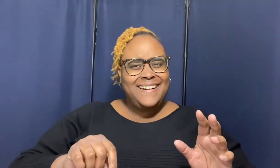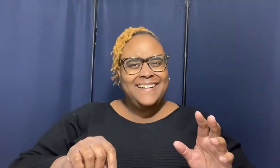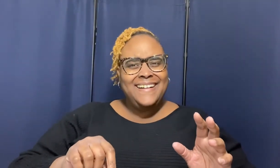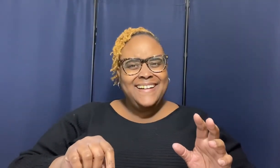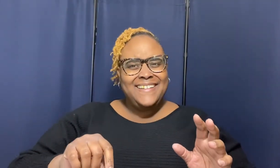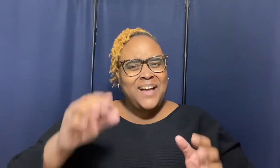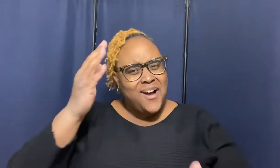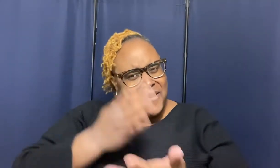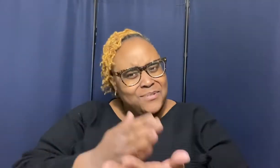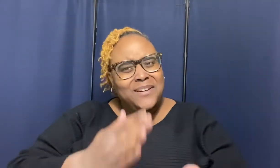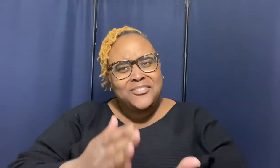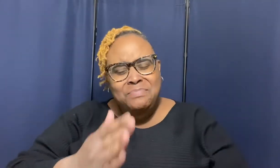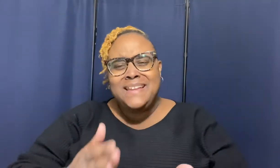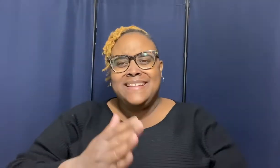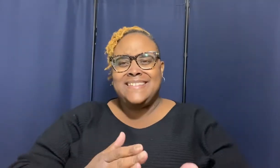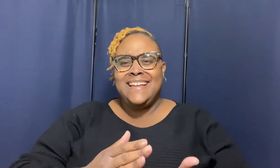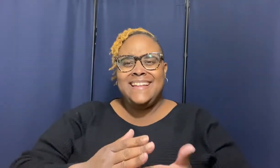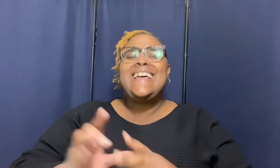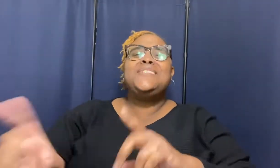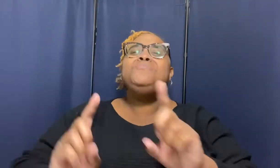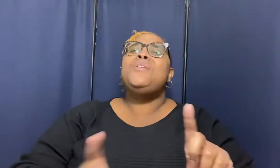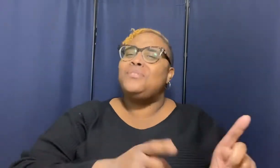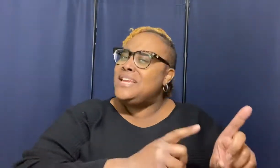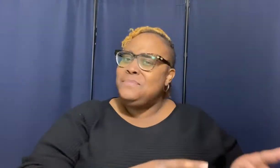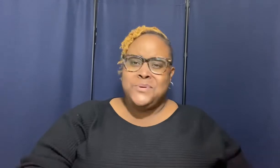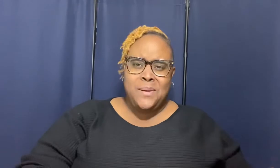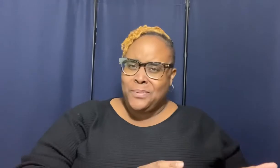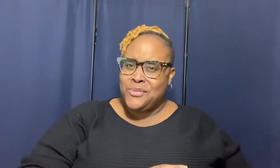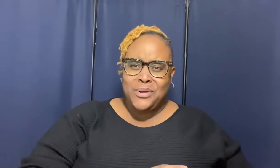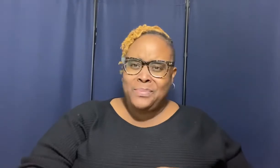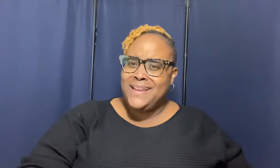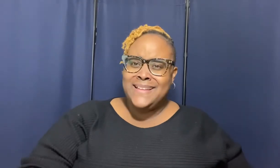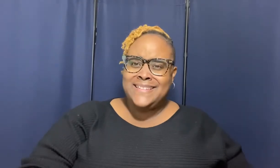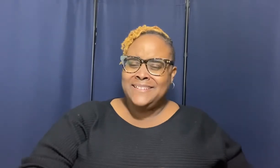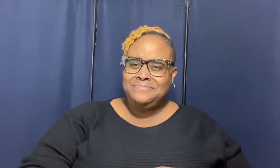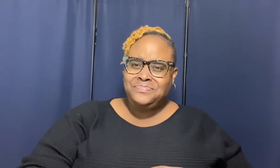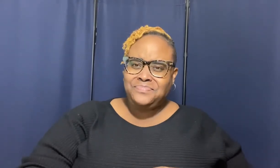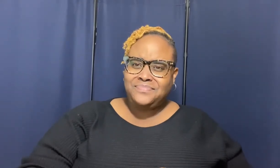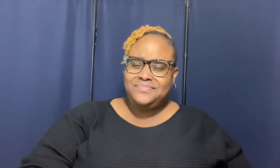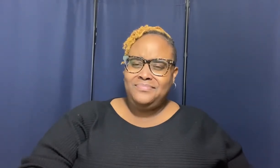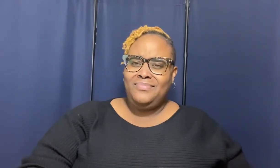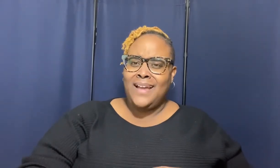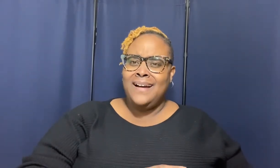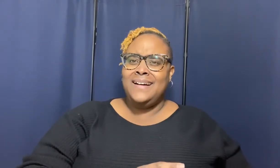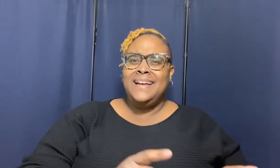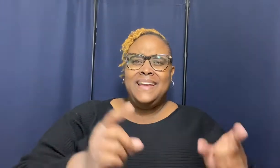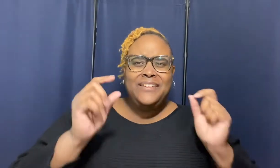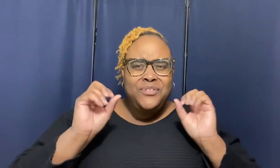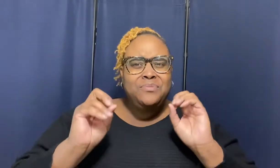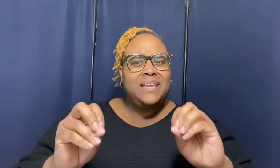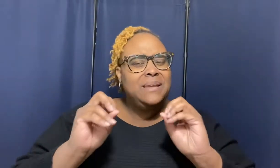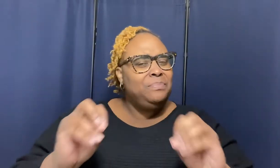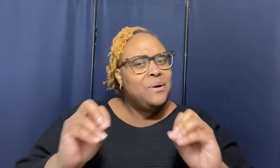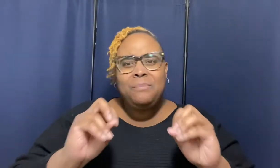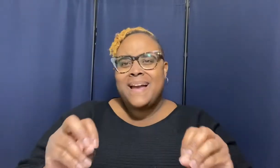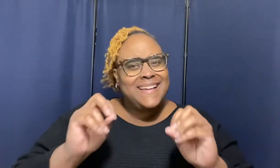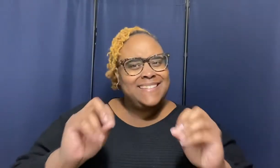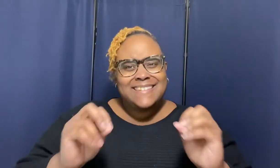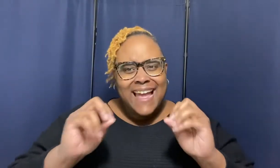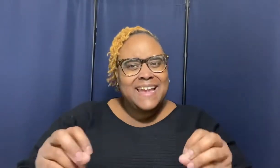the owner of peace that's who gonna keep you in perfect peace huh if you keep your mind stayed